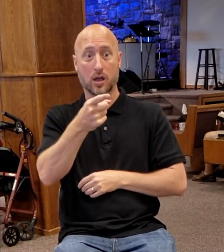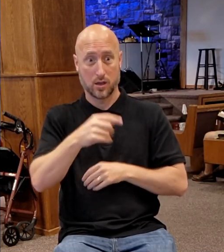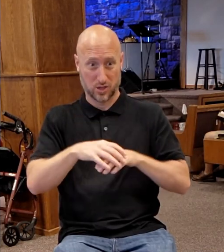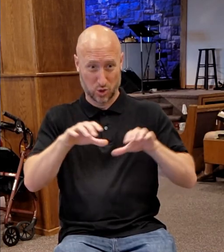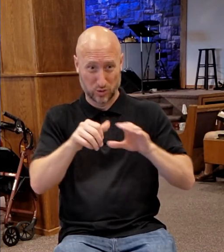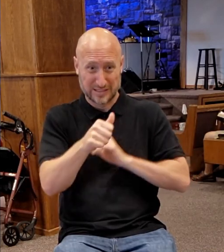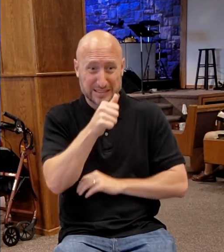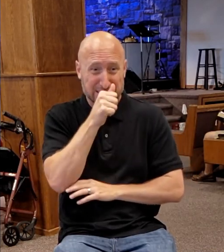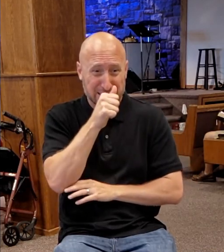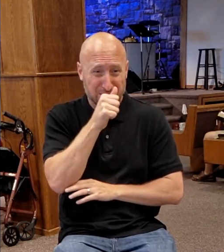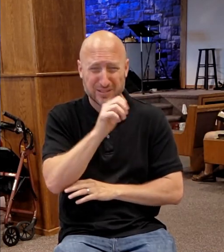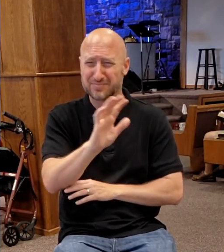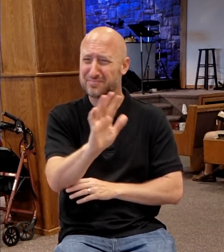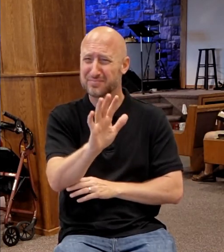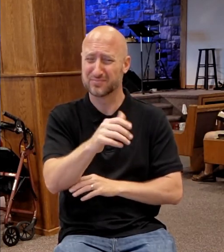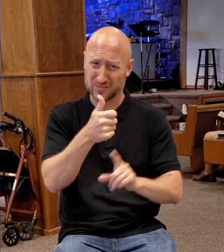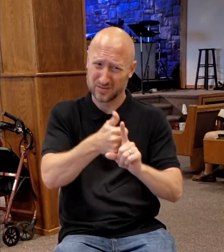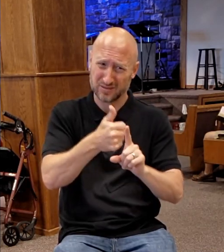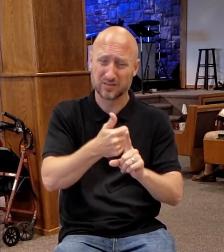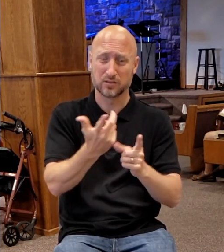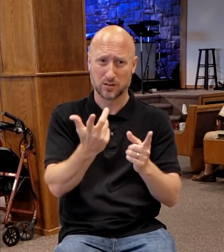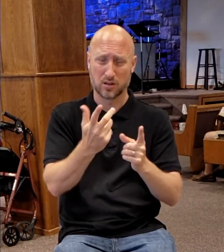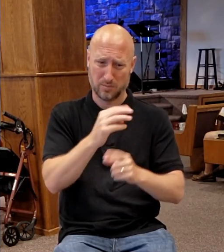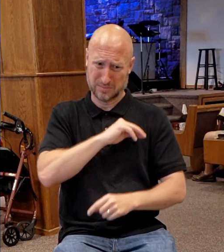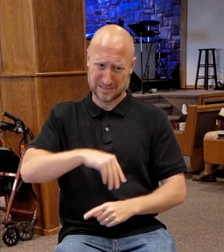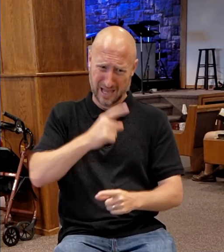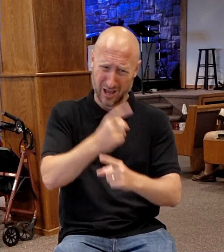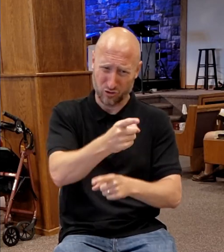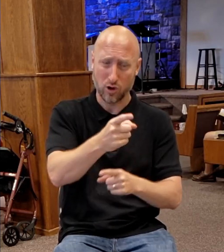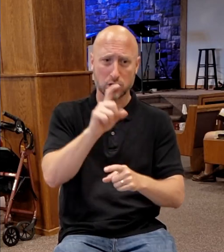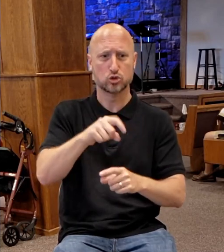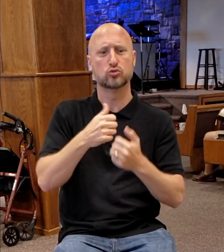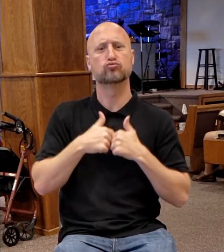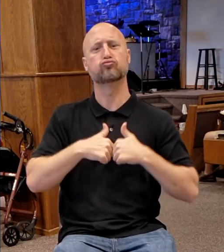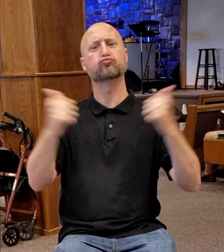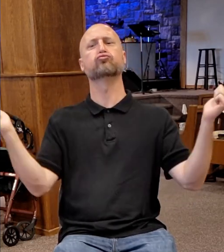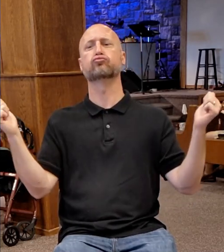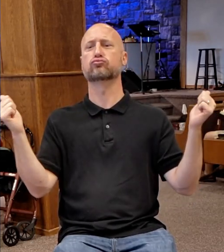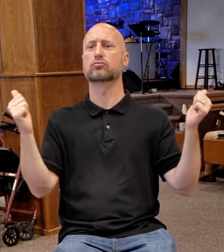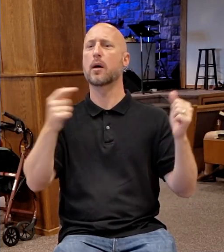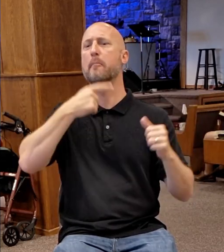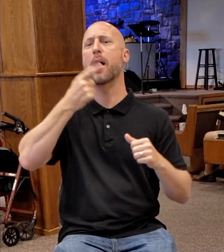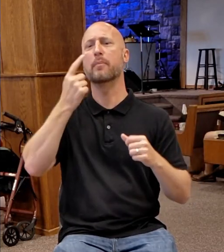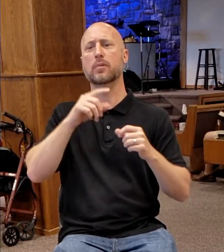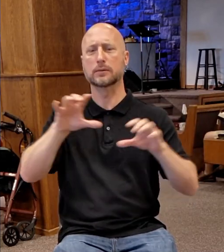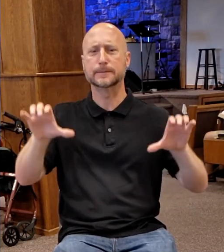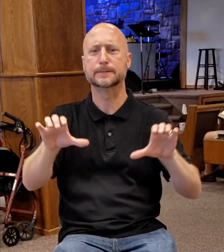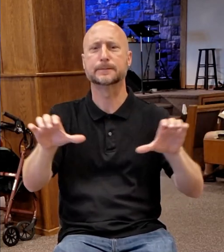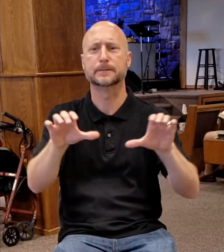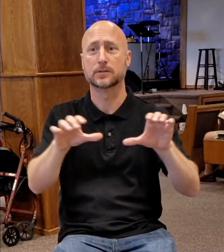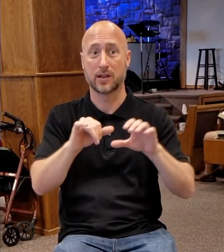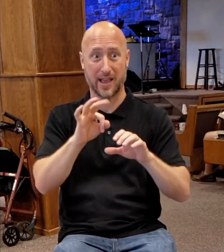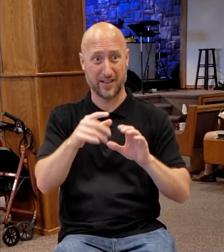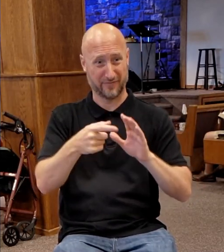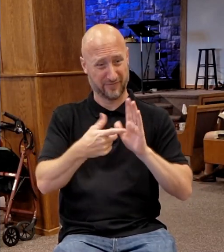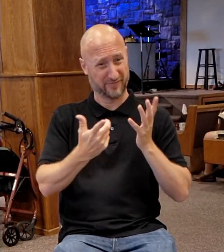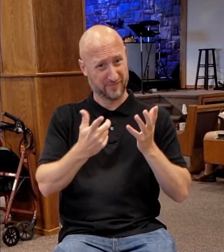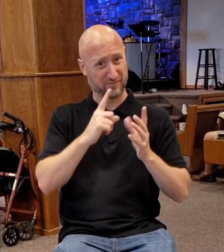himself seeketh to be known openly. If thou do these things, show thyself to the world.